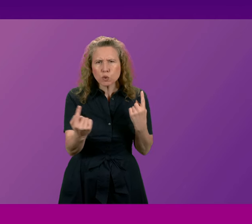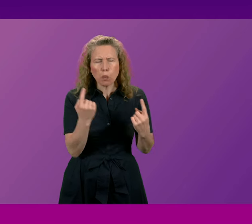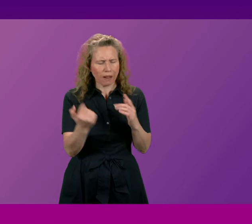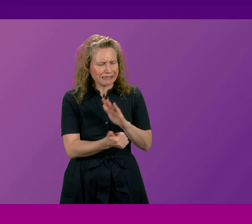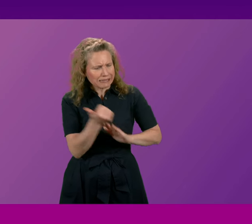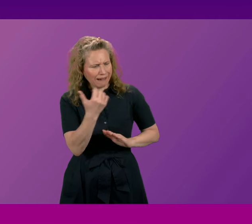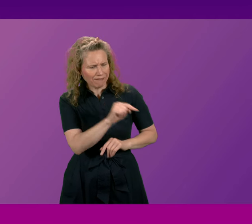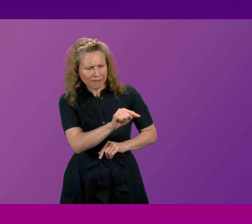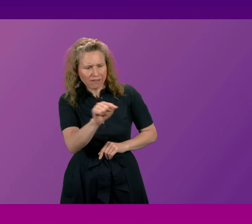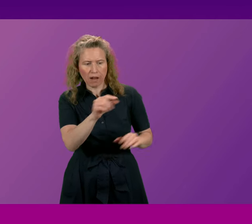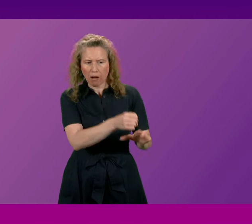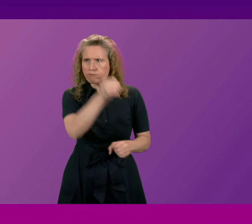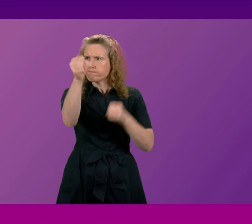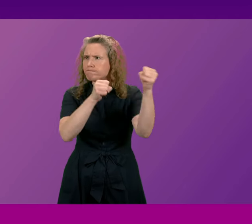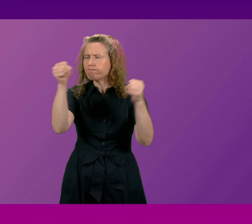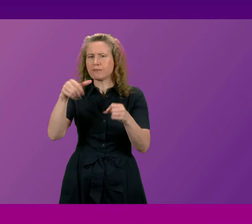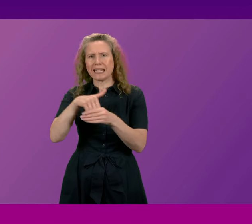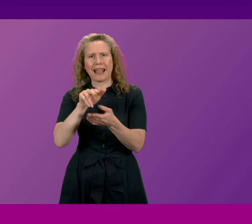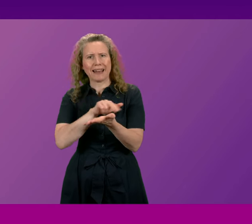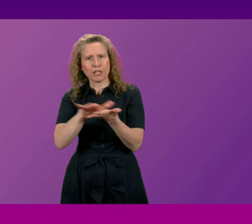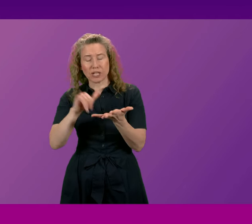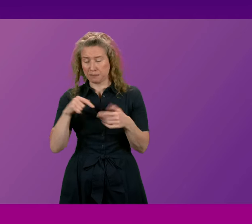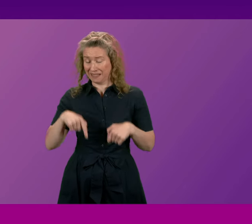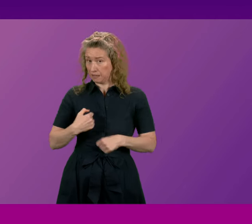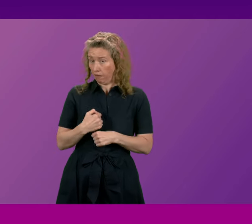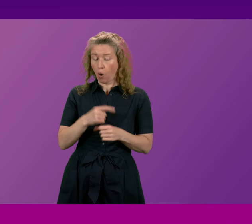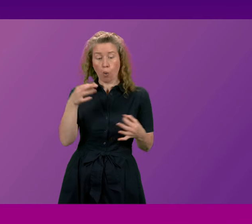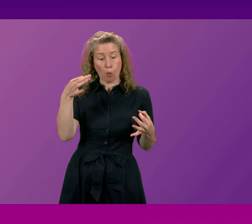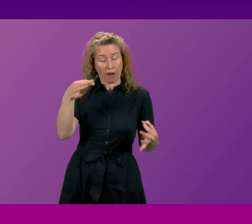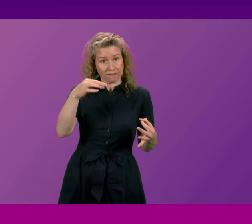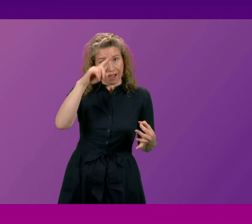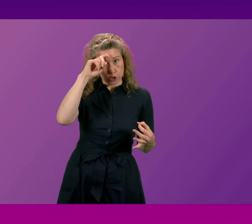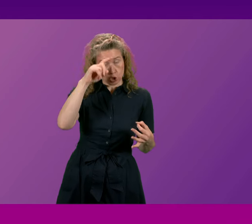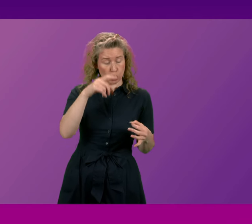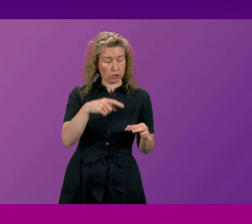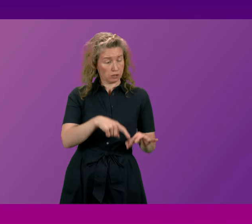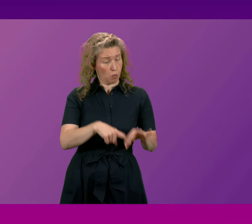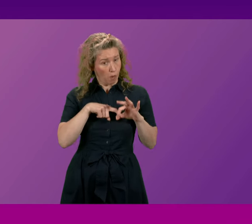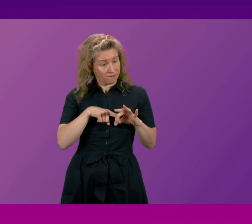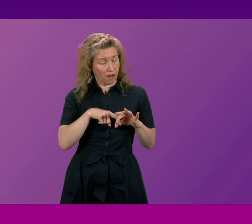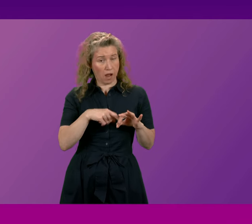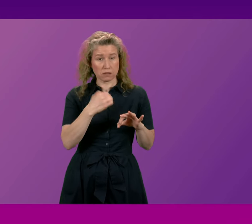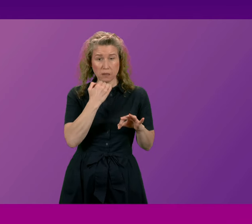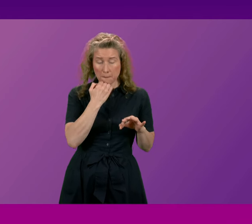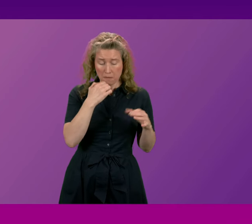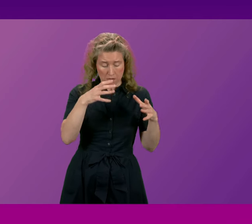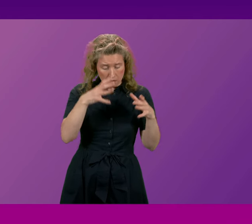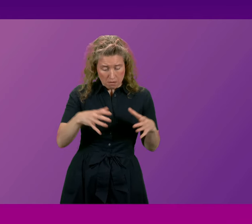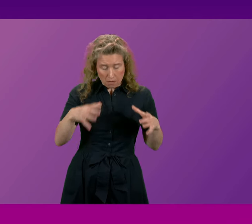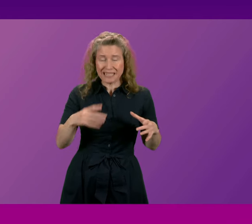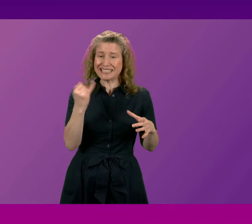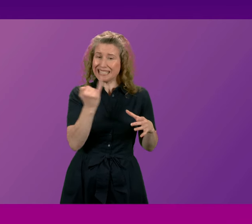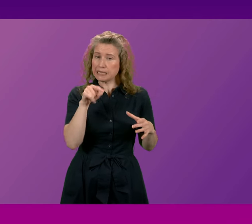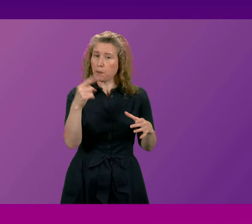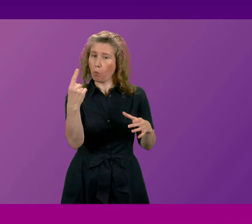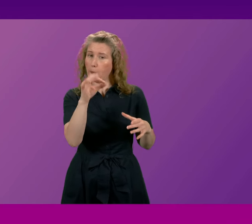used within our health service but under this government qualified nurses and midwife numbers have increased by 16.1